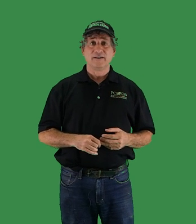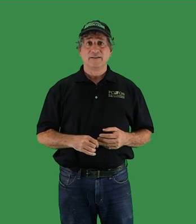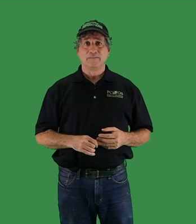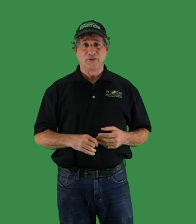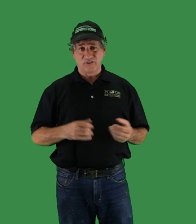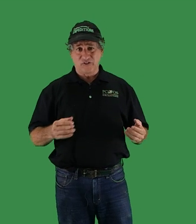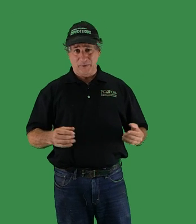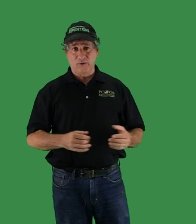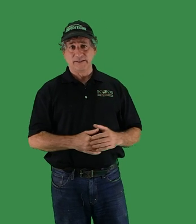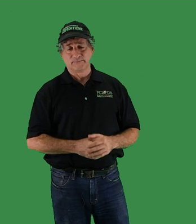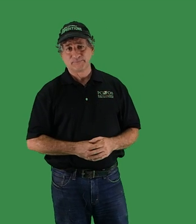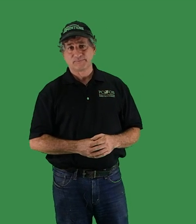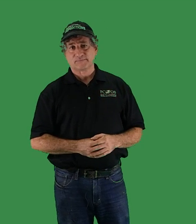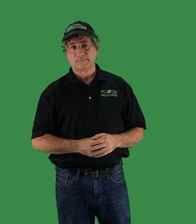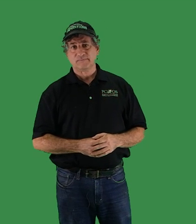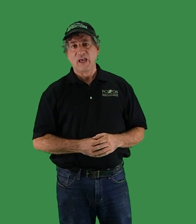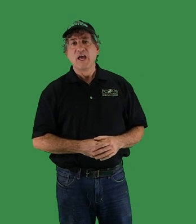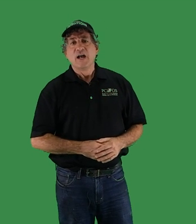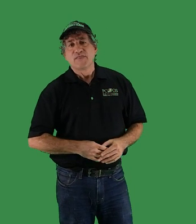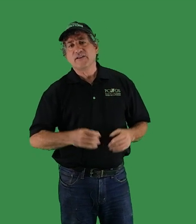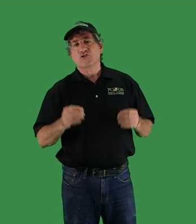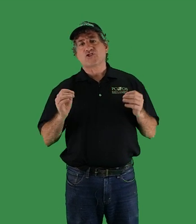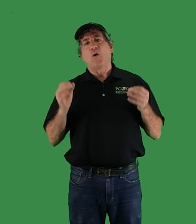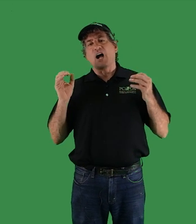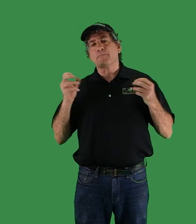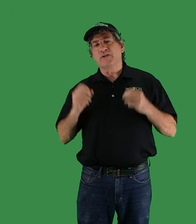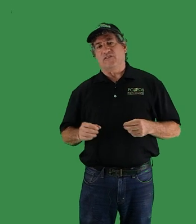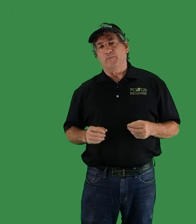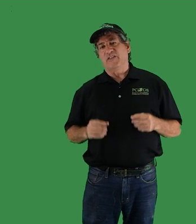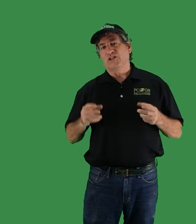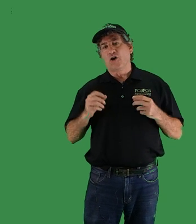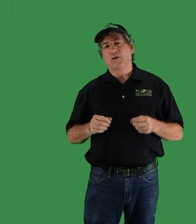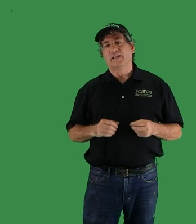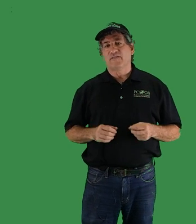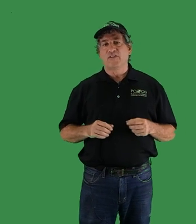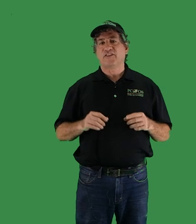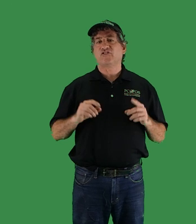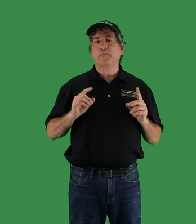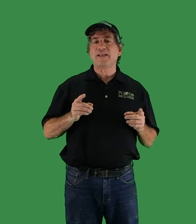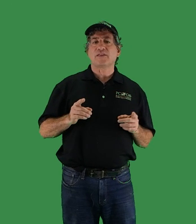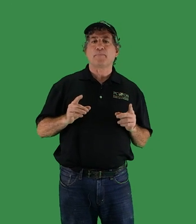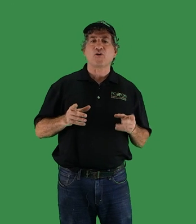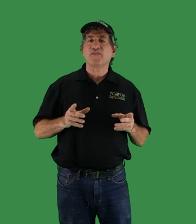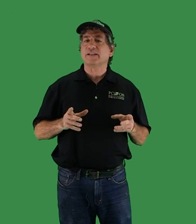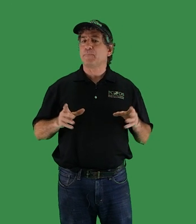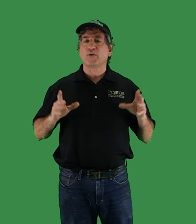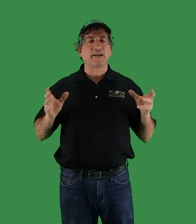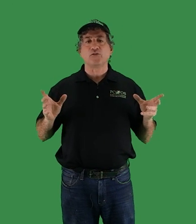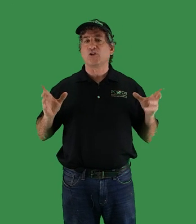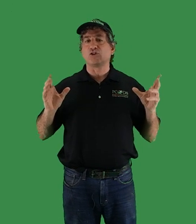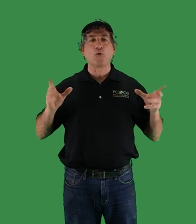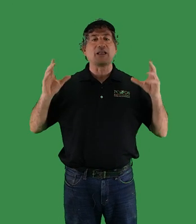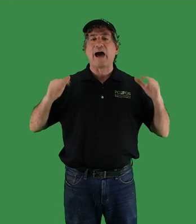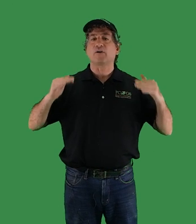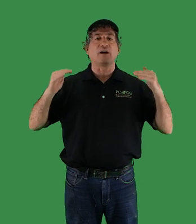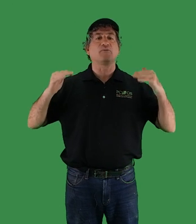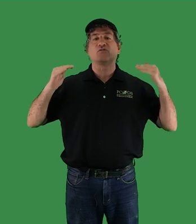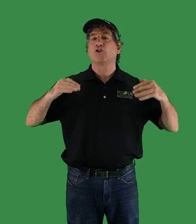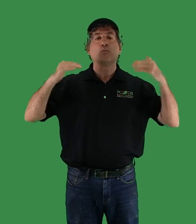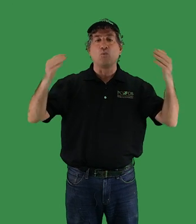but are disappearing. Things are so unpredictable at the local level that despite the perfectly predictable global outcomes of global